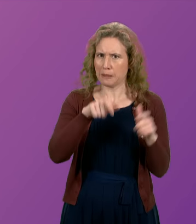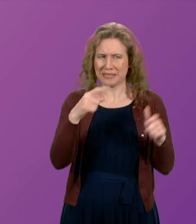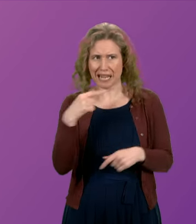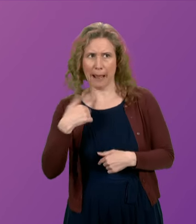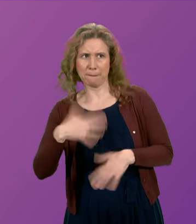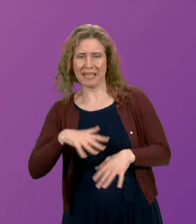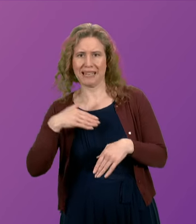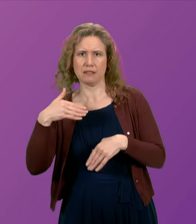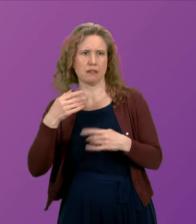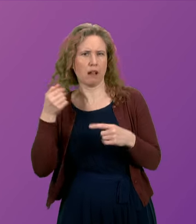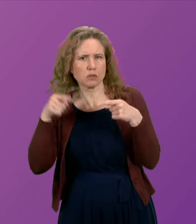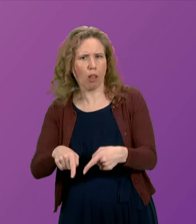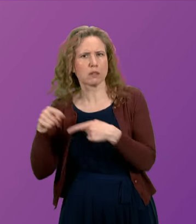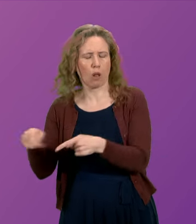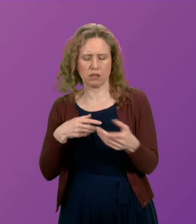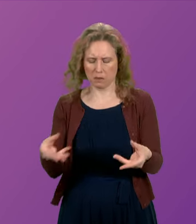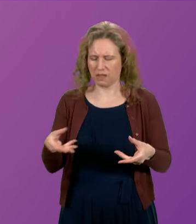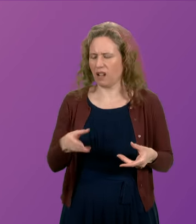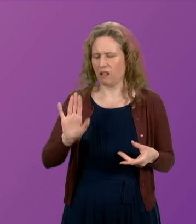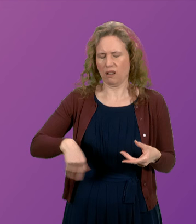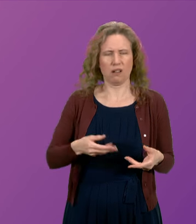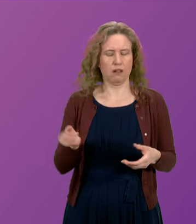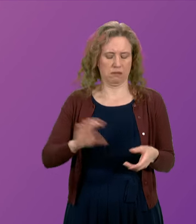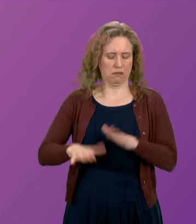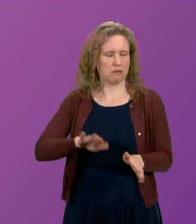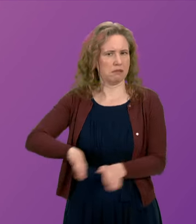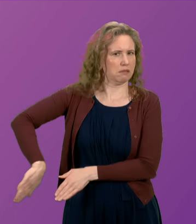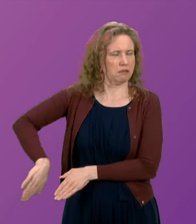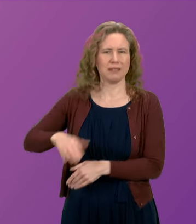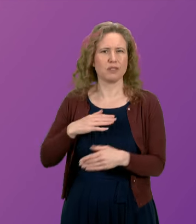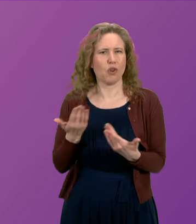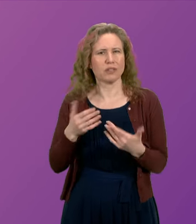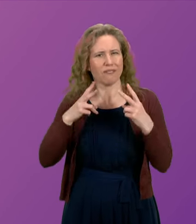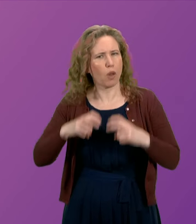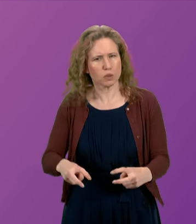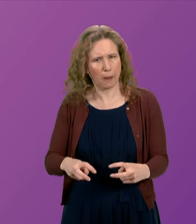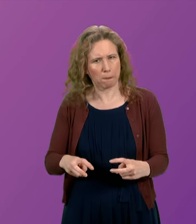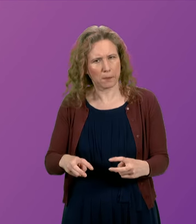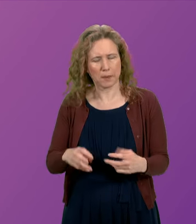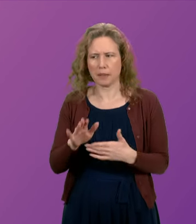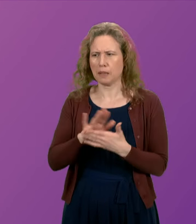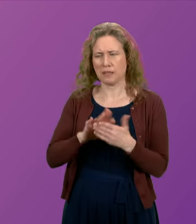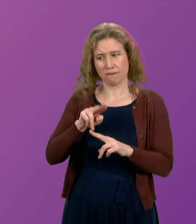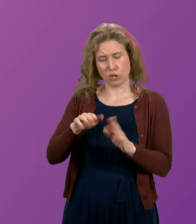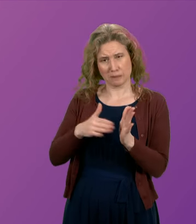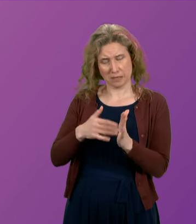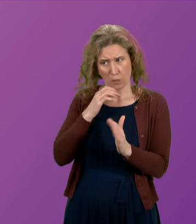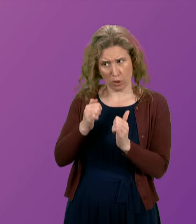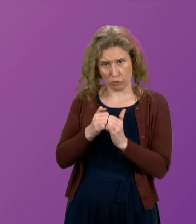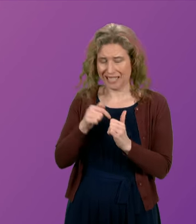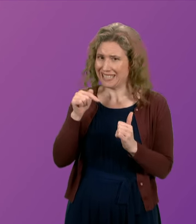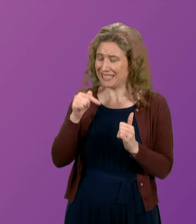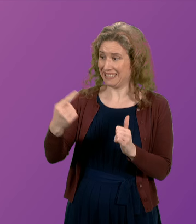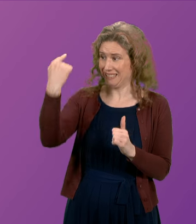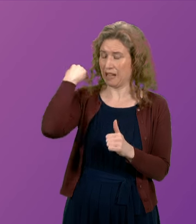but they were boxed and marked as irrelevant and not followed up. So does the First Minister agree with me that this